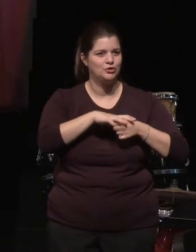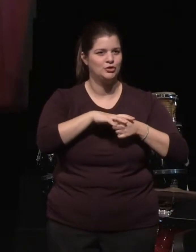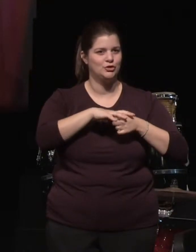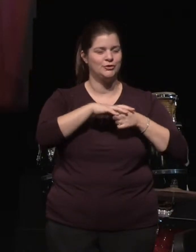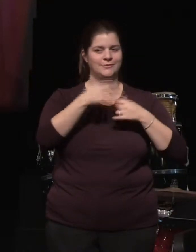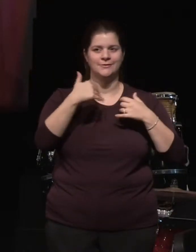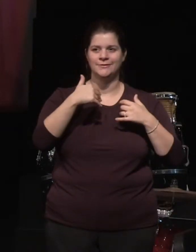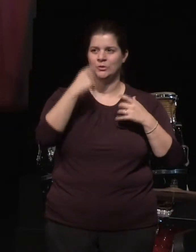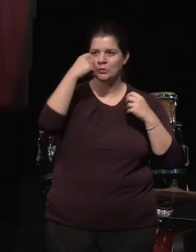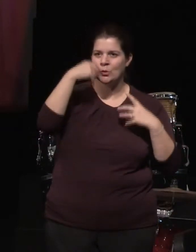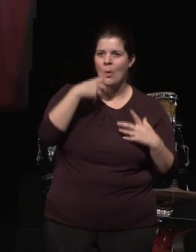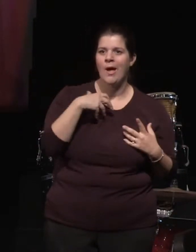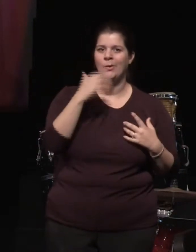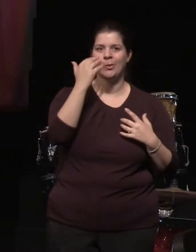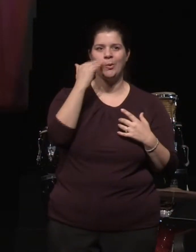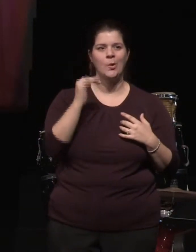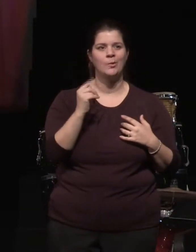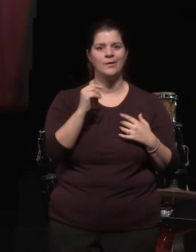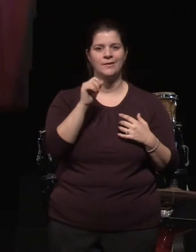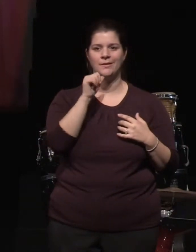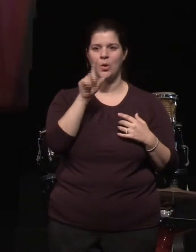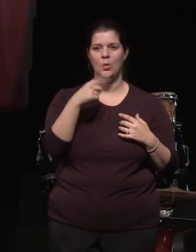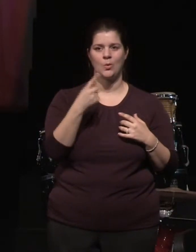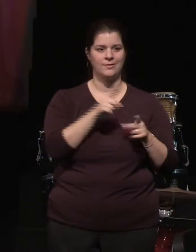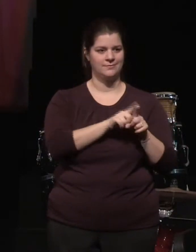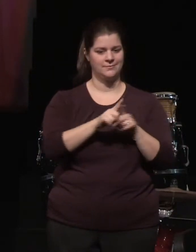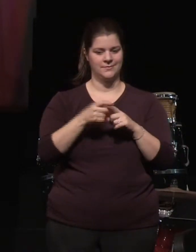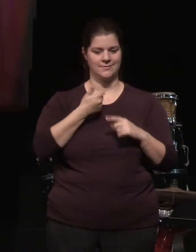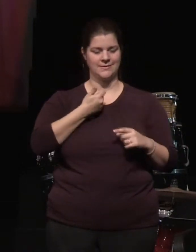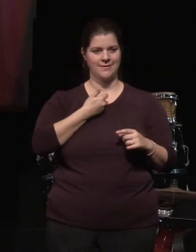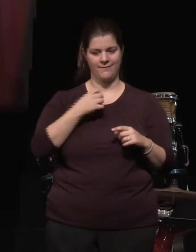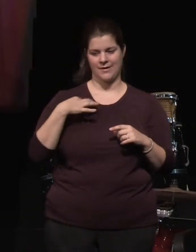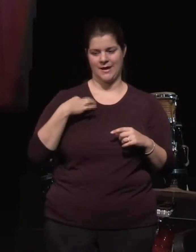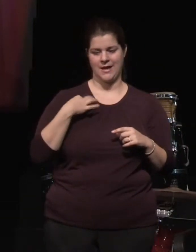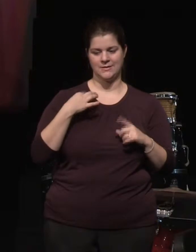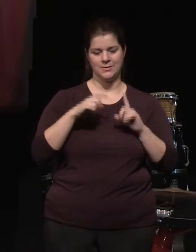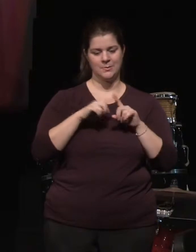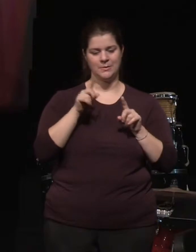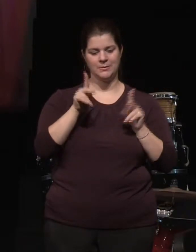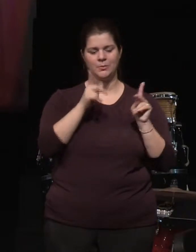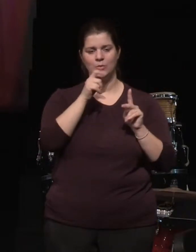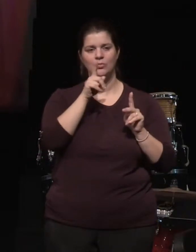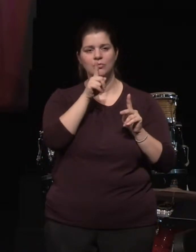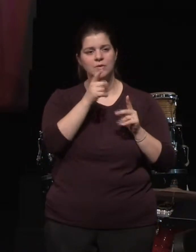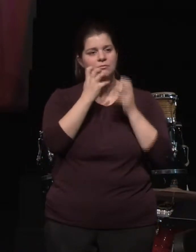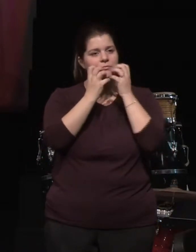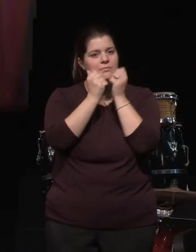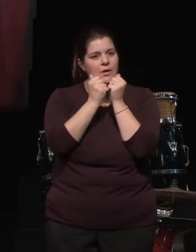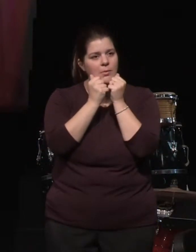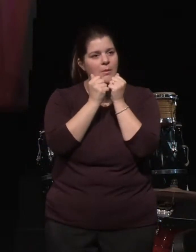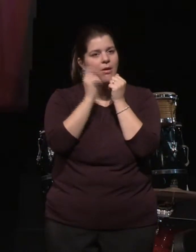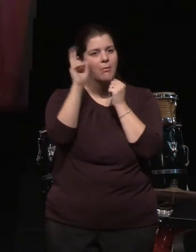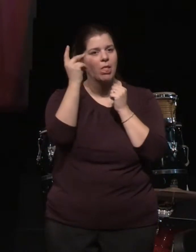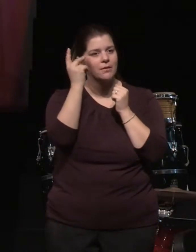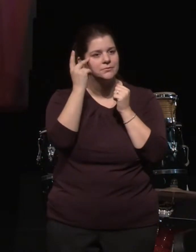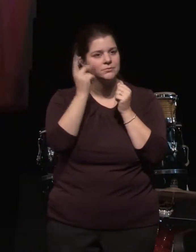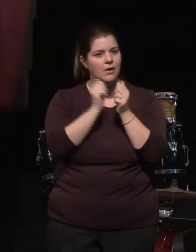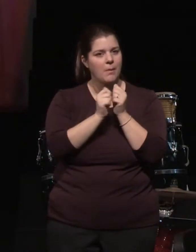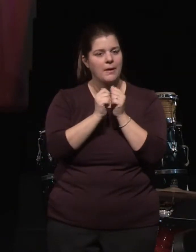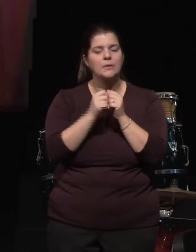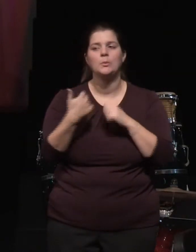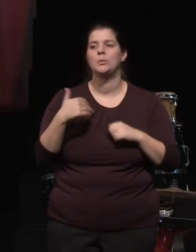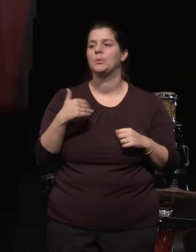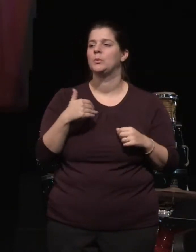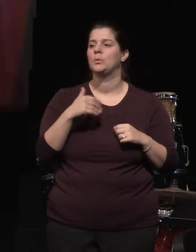of our beings, not only as candidates, but those who care about the campaign. Those moments are the